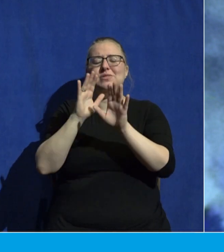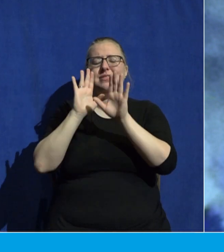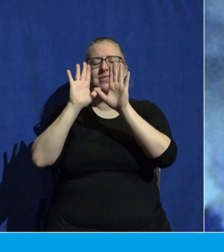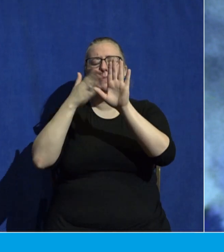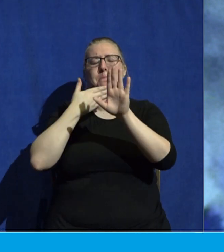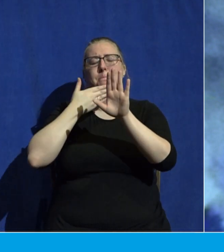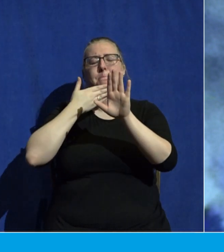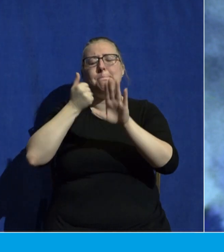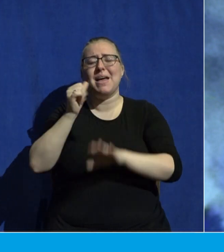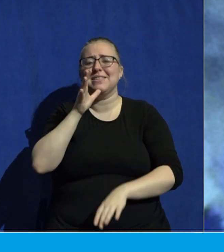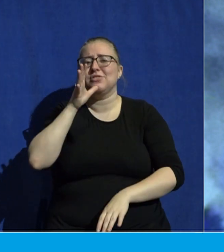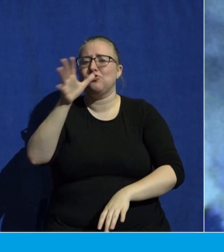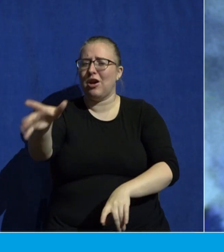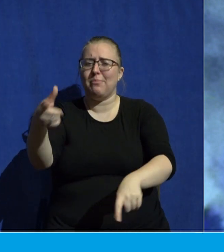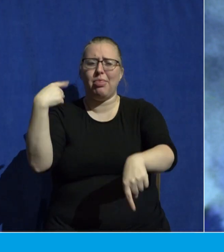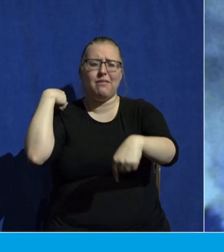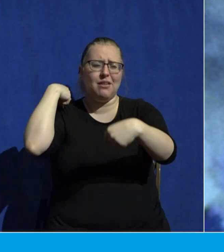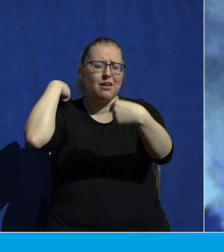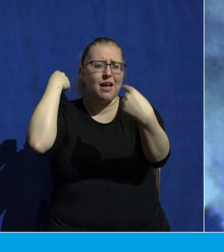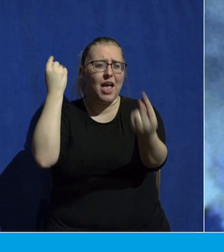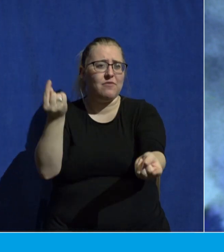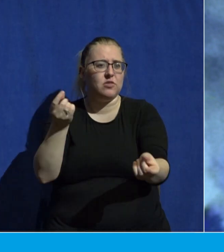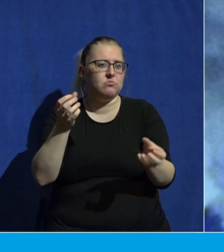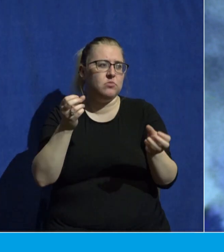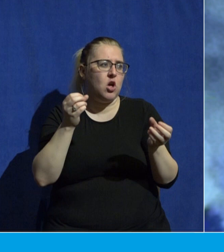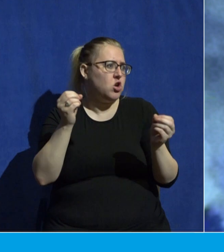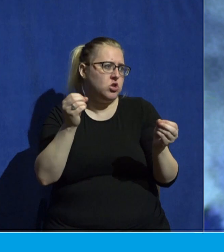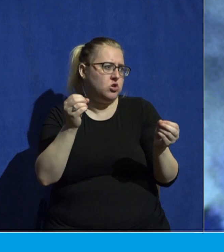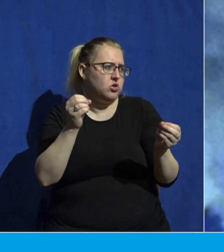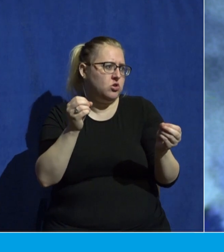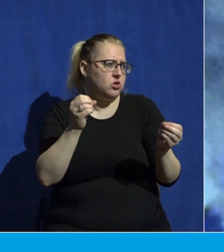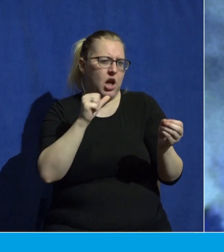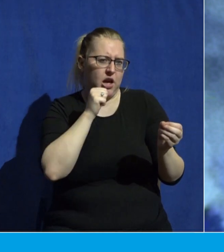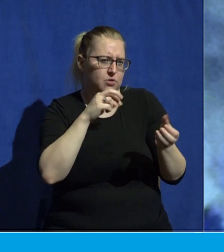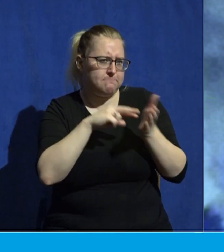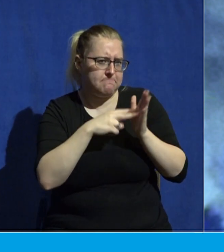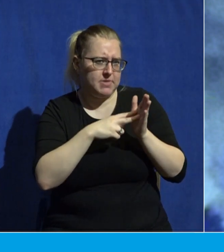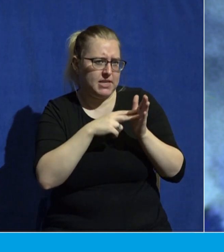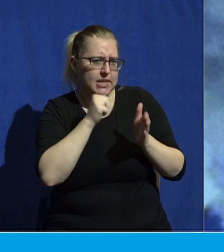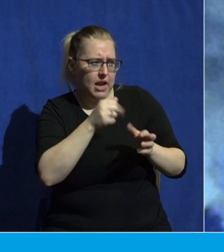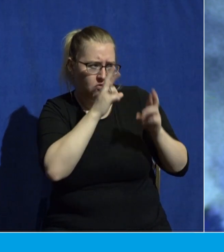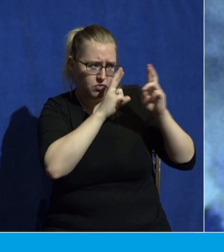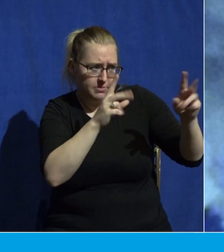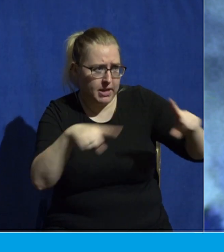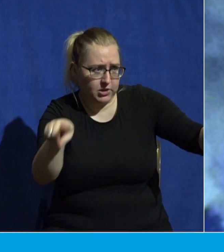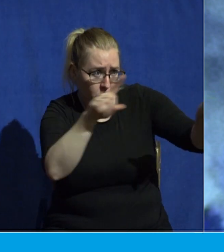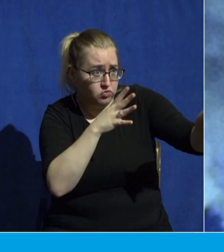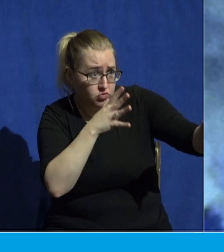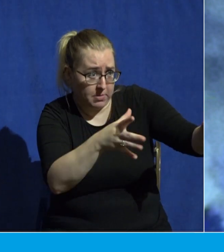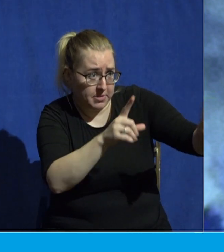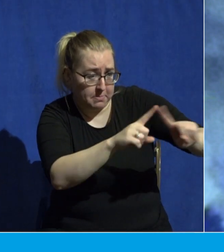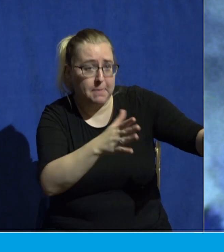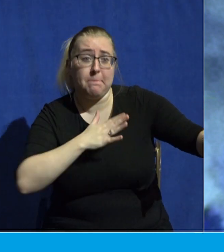Now, I have no disrespect to some of the grandmothers here, but she was the greatest, okay? She was amazing.